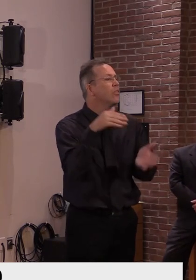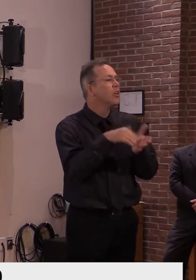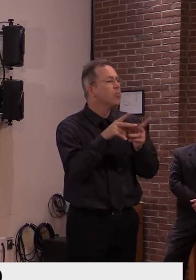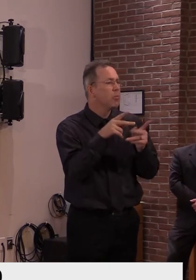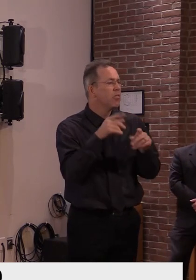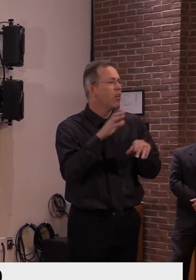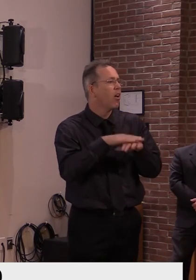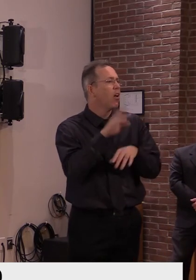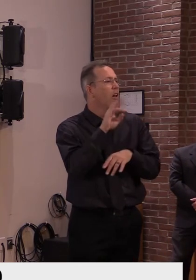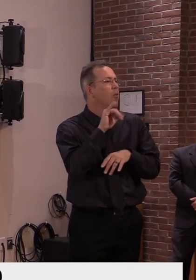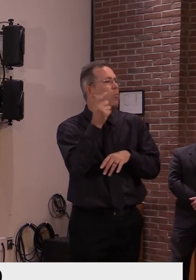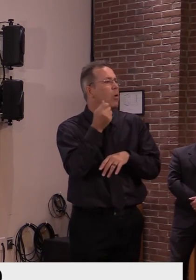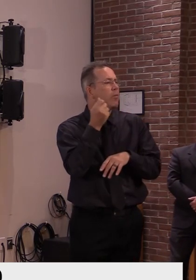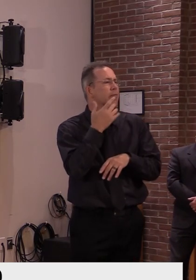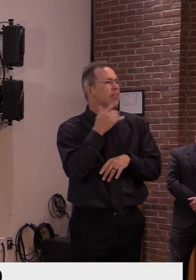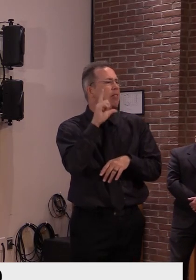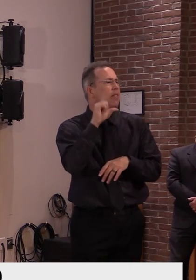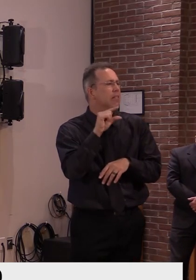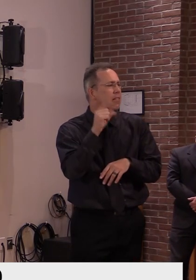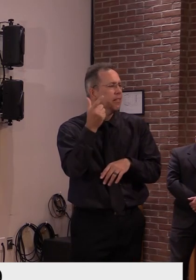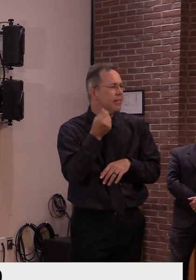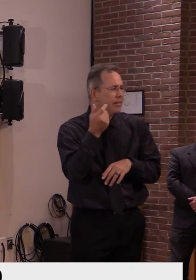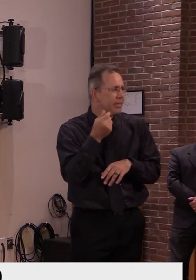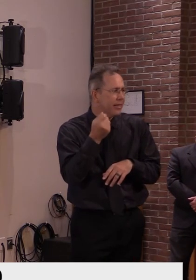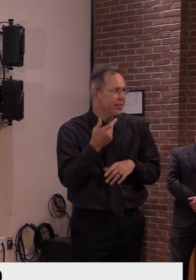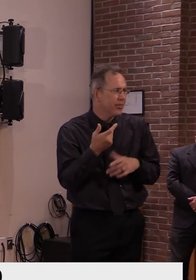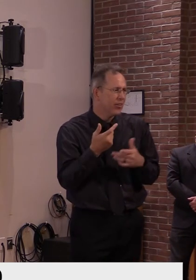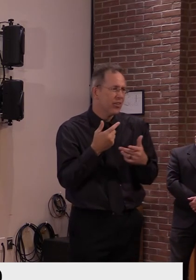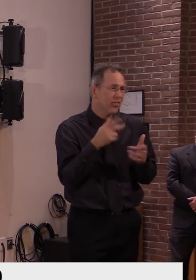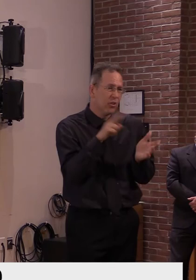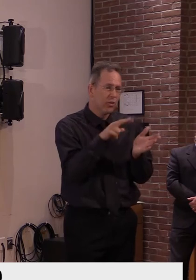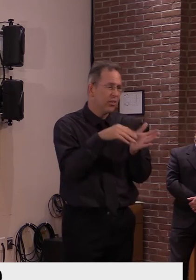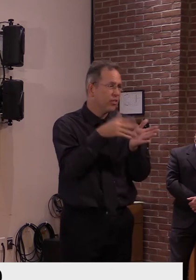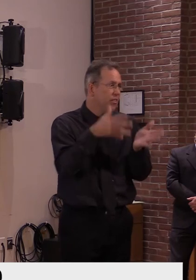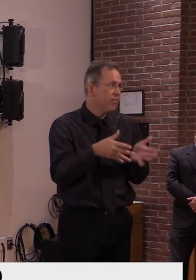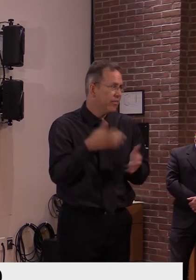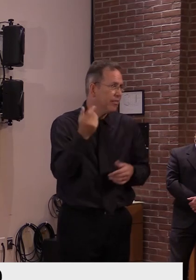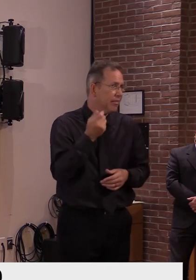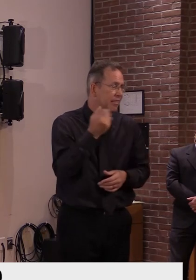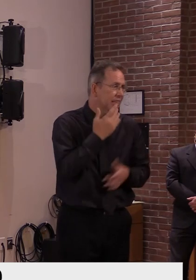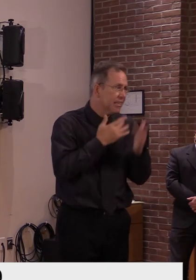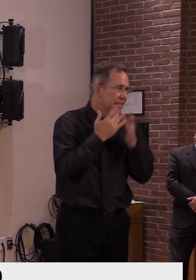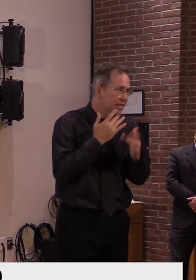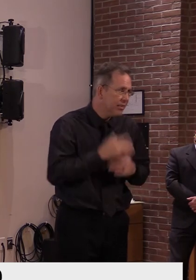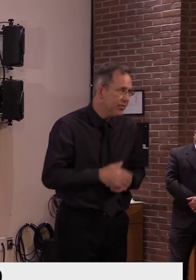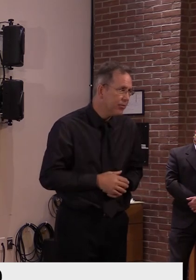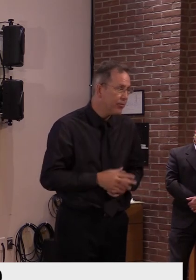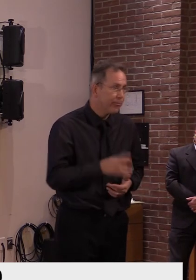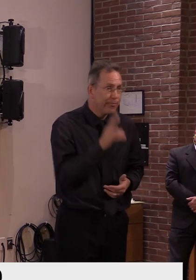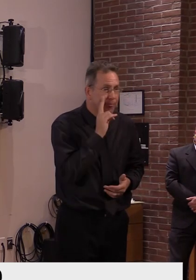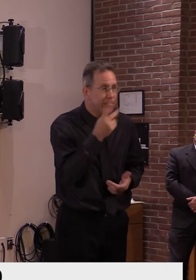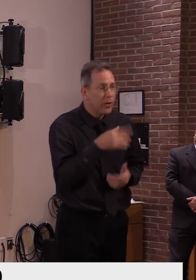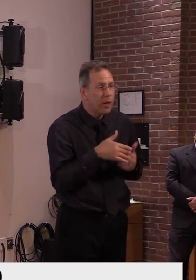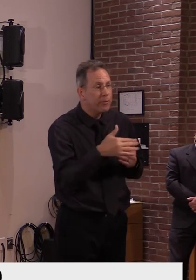assistance at this point. And that could increase, uh, depending on what happens in the next, uh, few months.